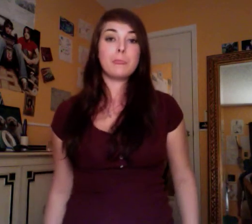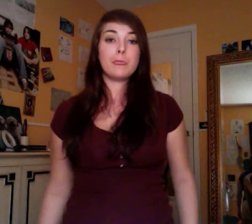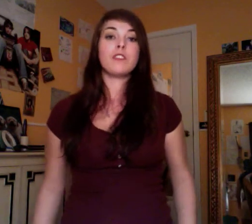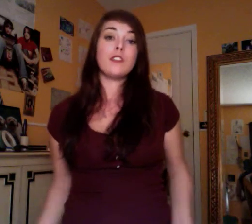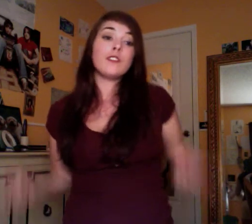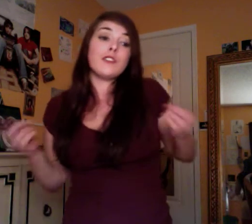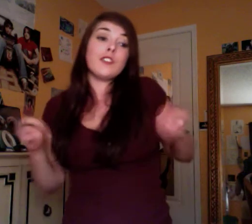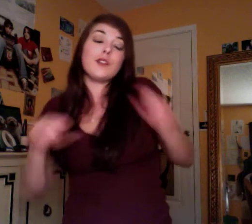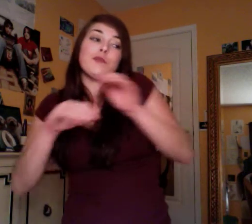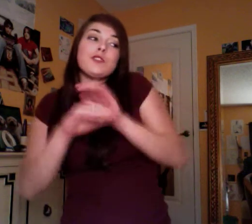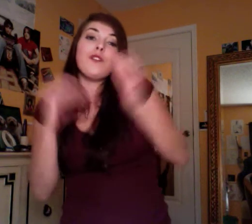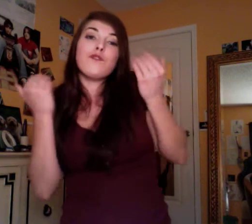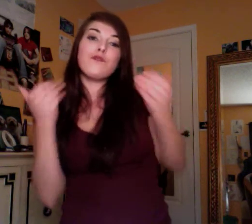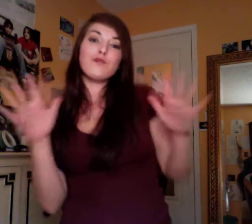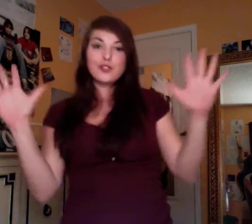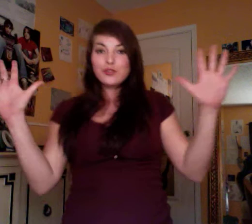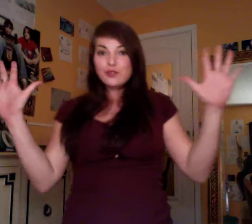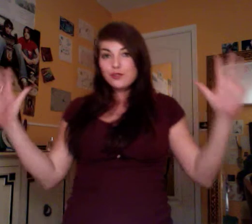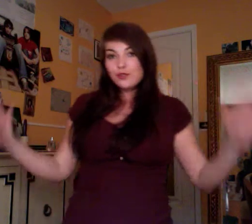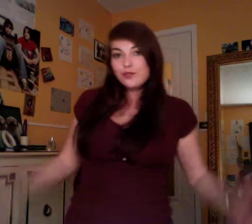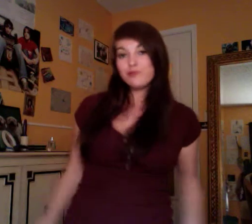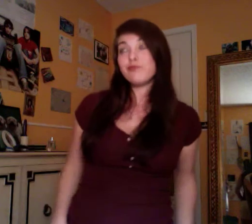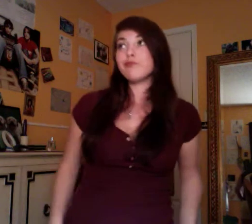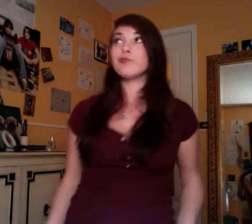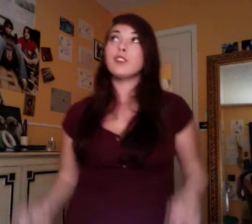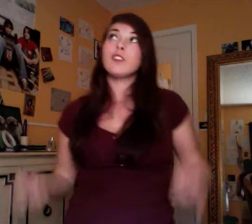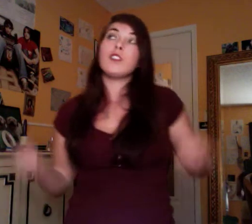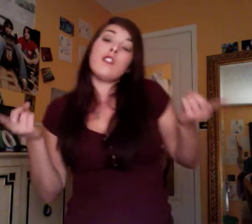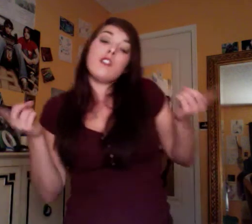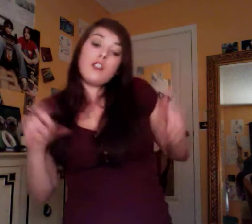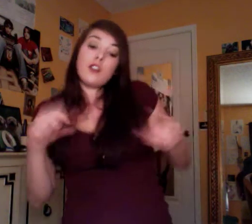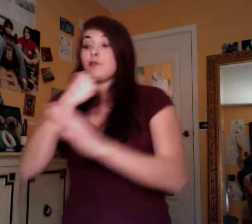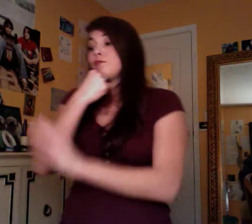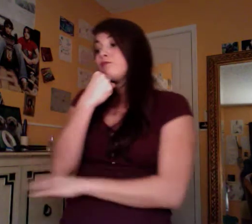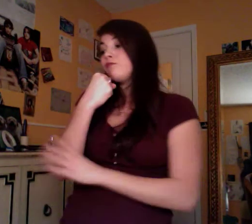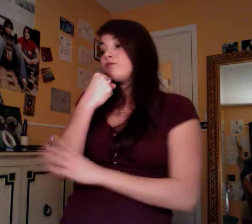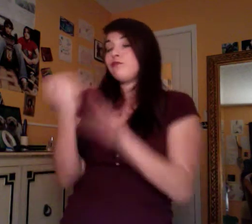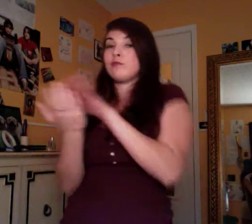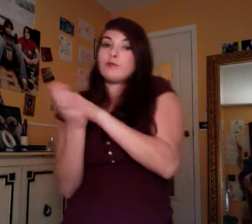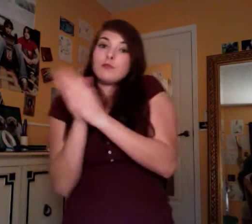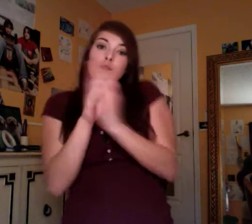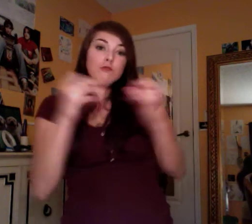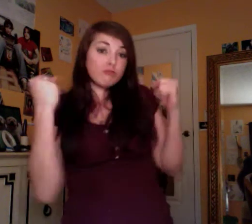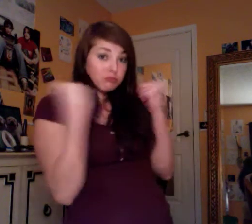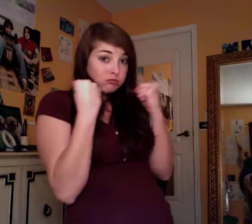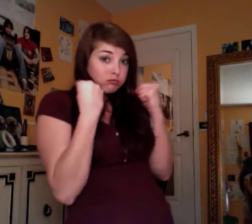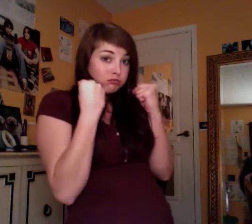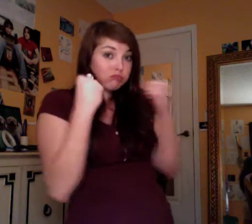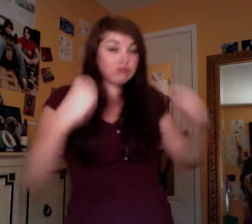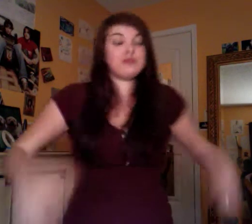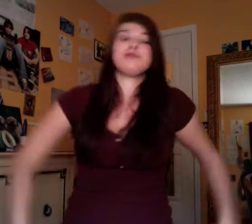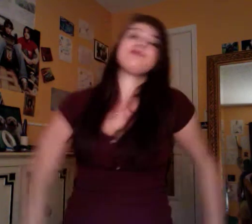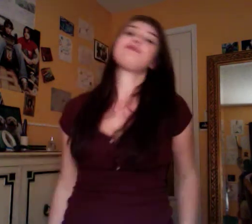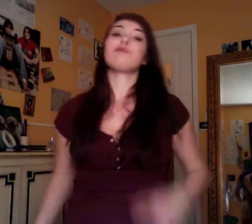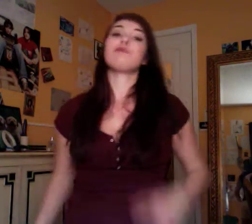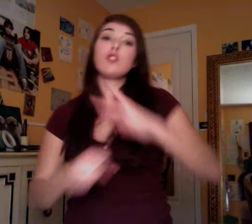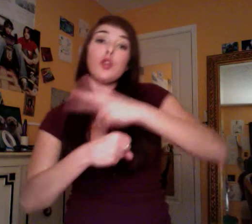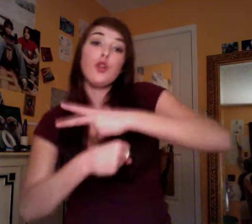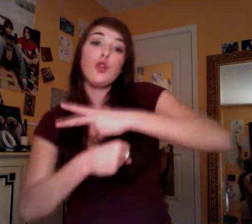It's getting laid out, and the winter's rolling in, and